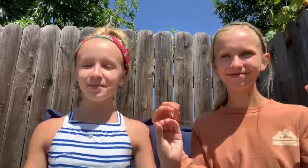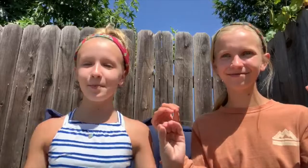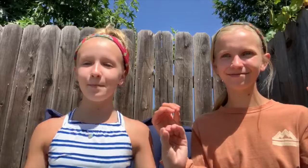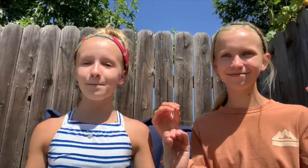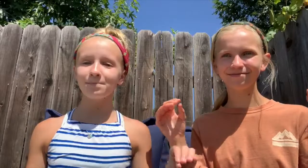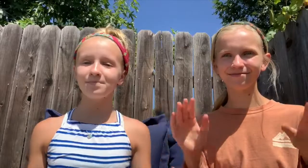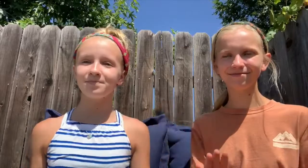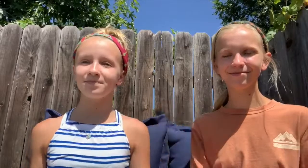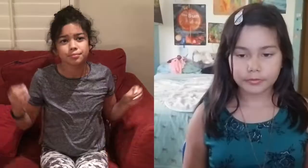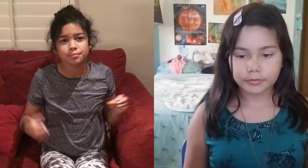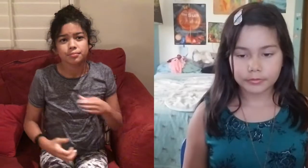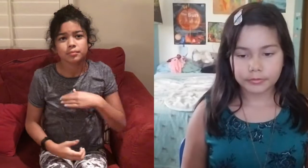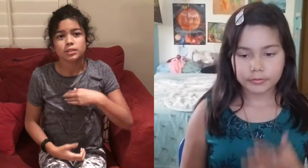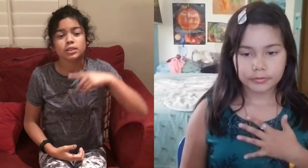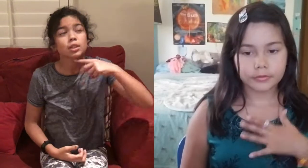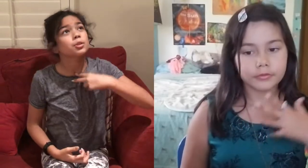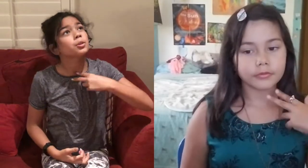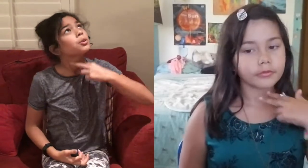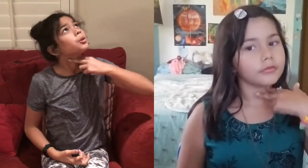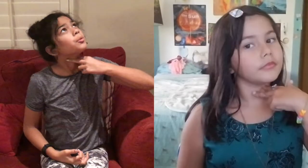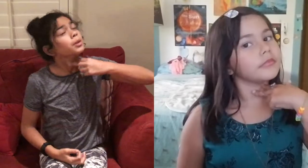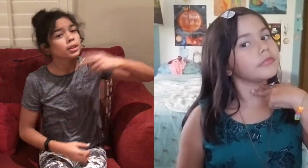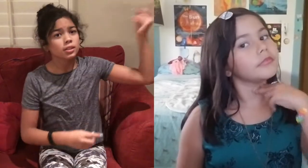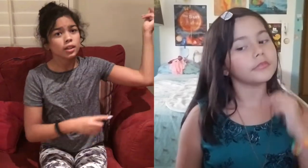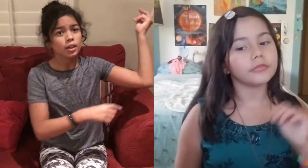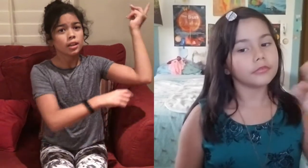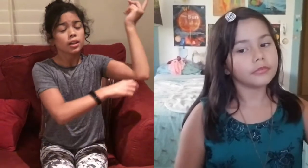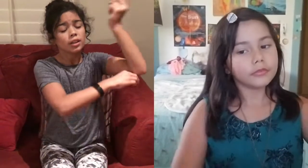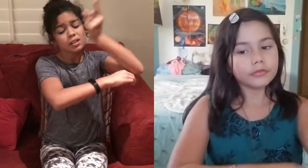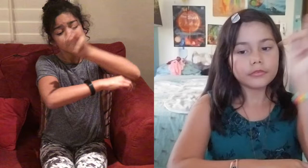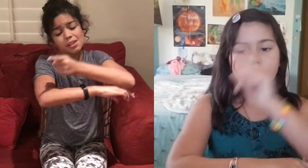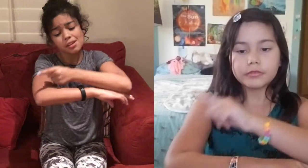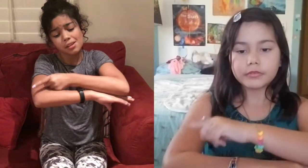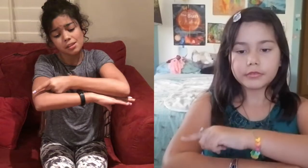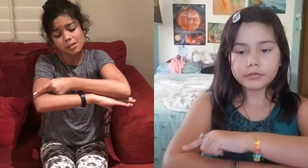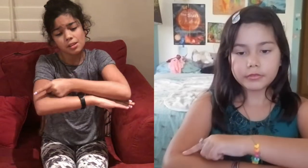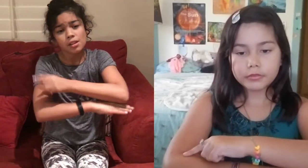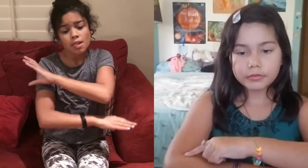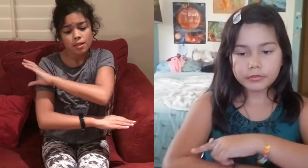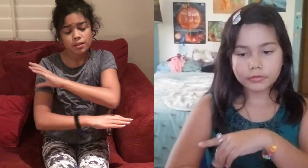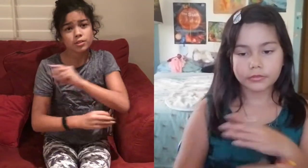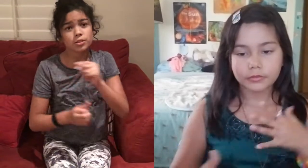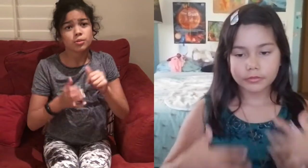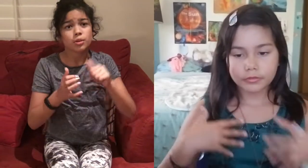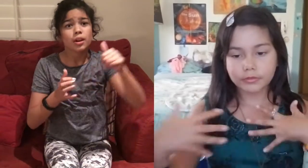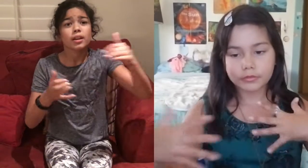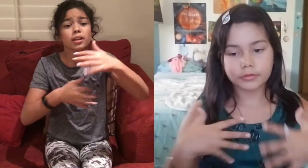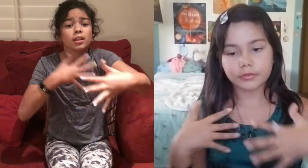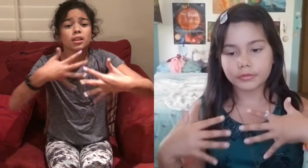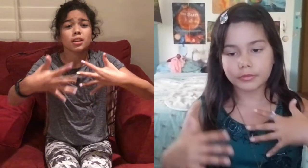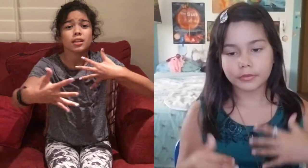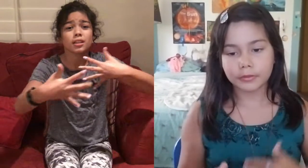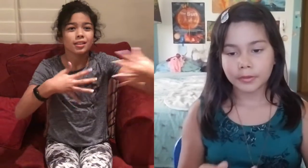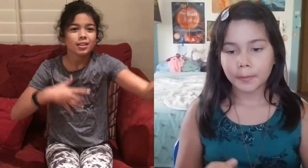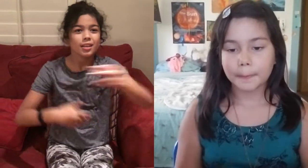When I'm stuck with a day That's grey and